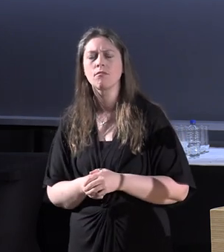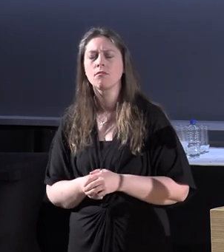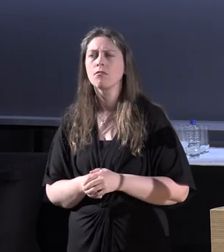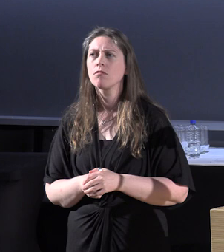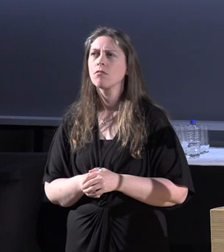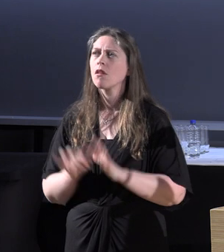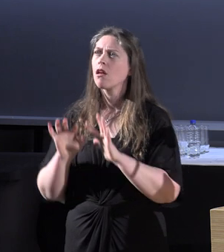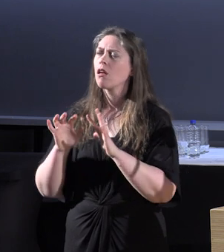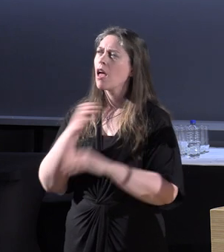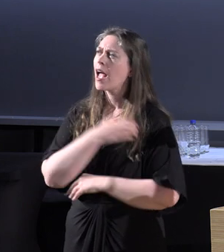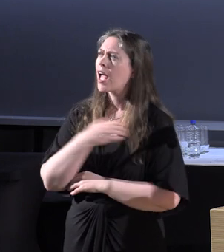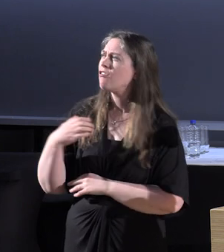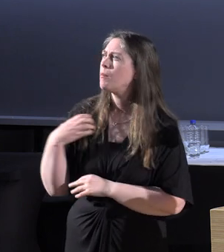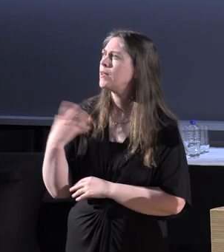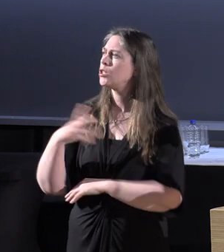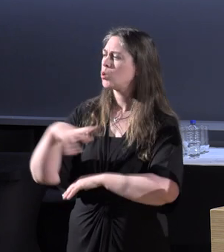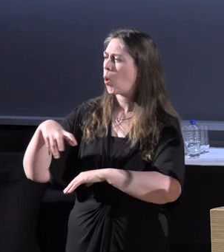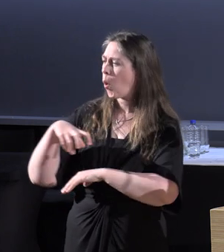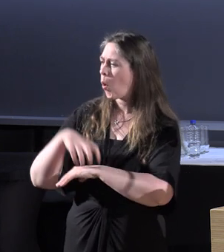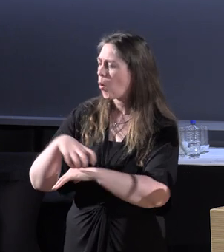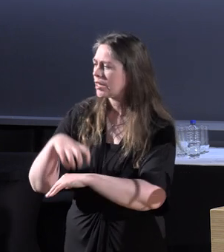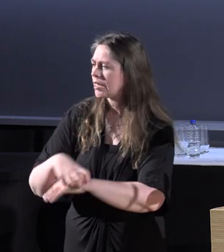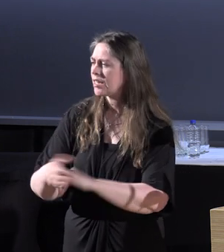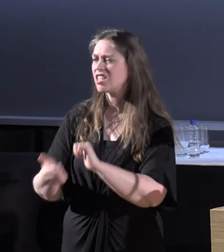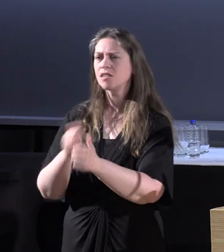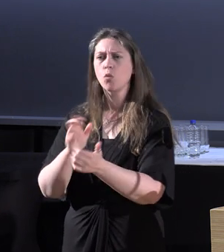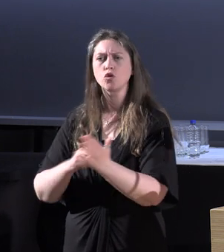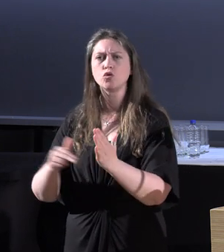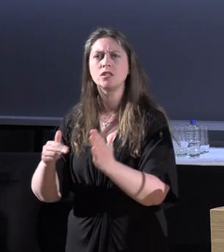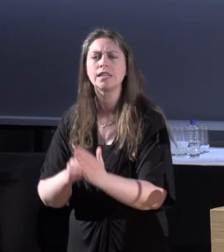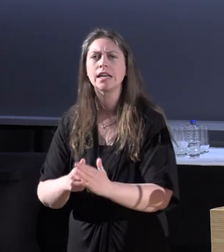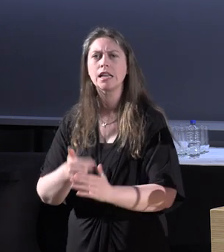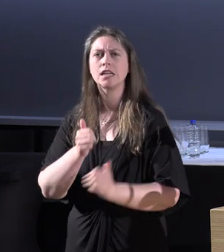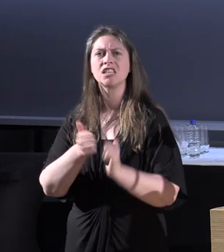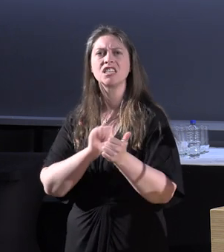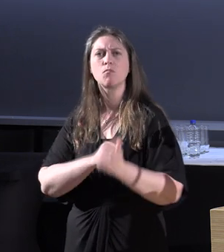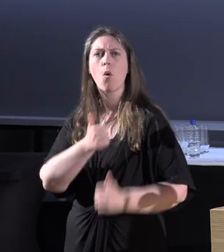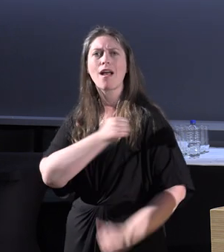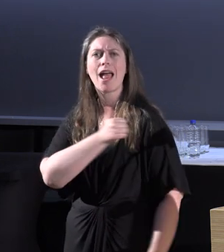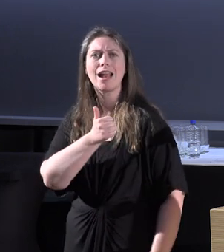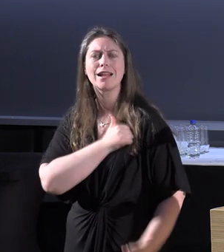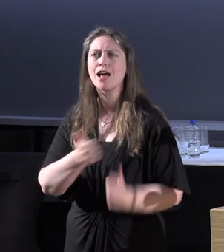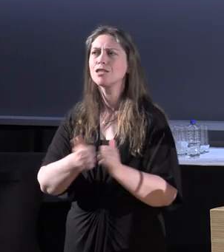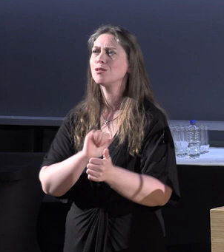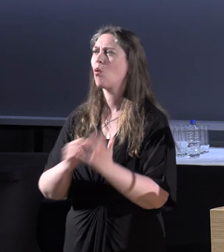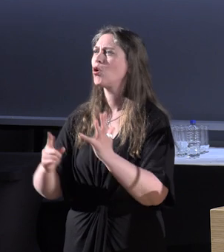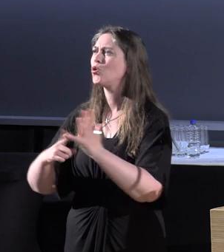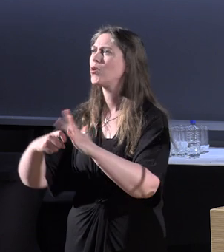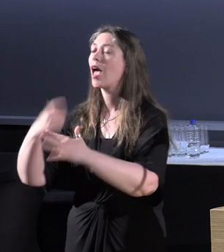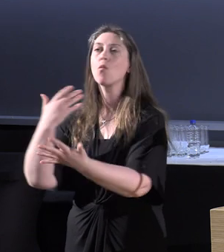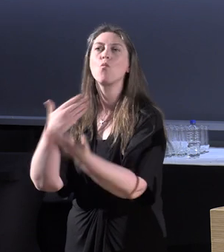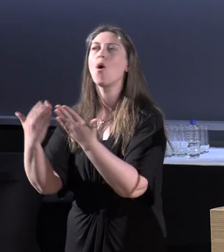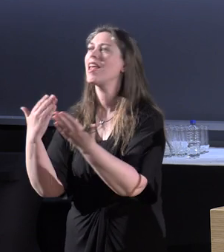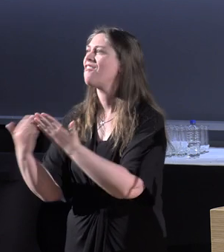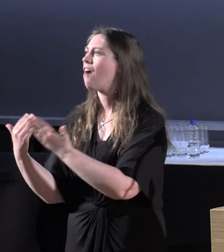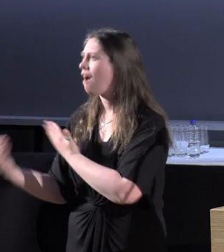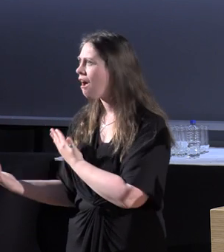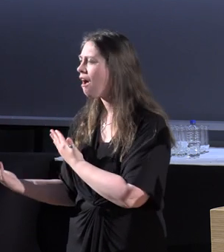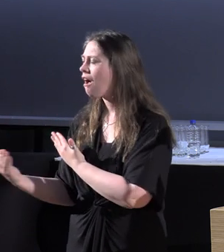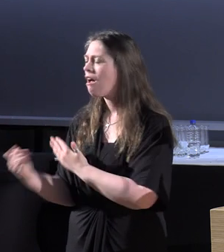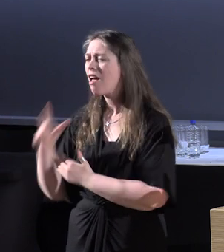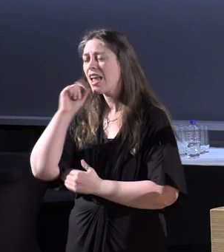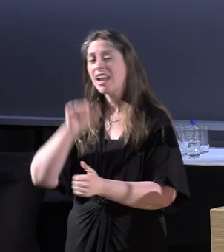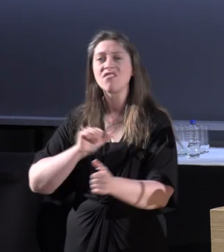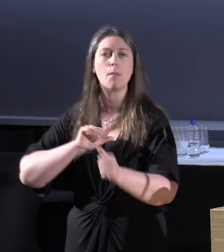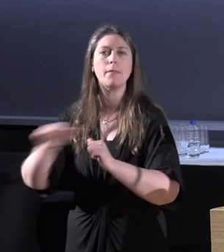Governments, organizations, Sport New Zealand, Sport Canada, Sport UK, whatever it might be, can have the best and